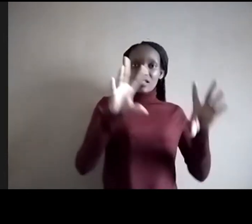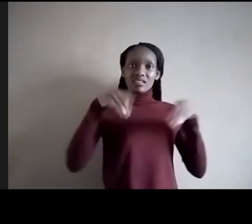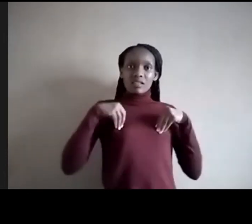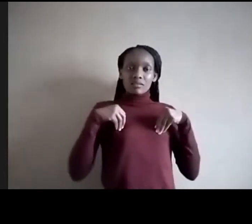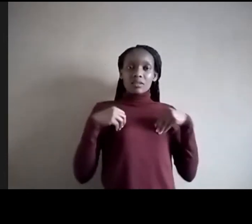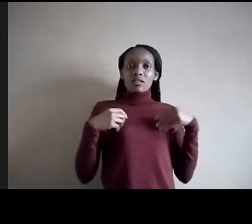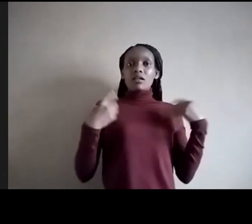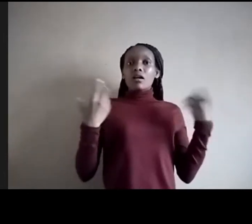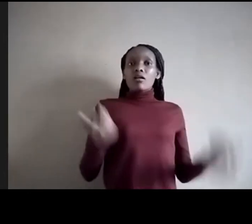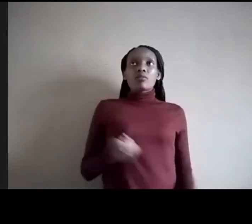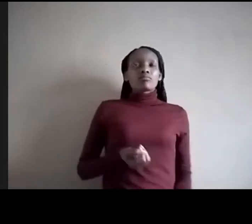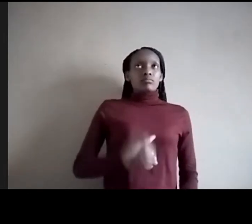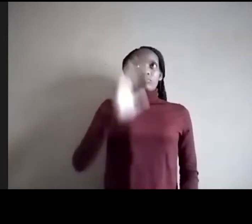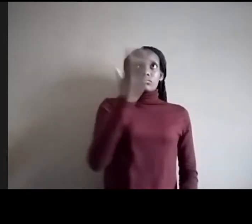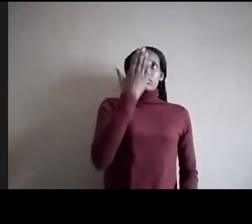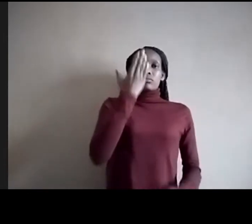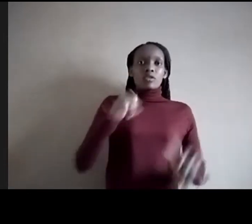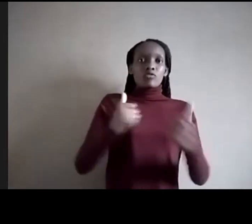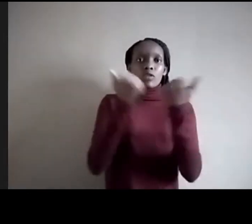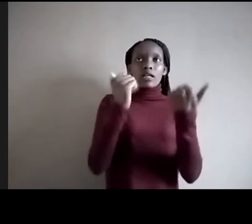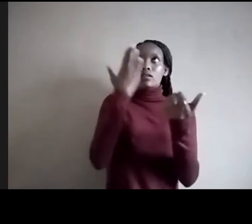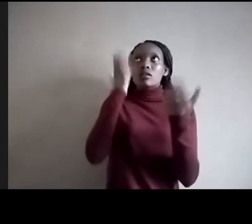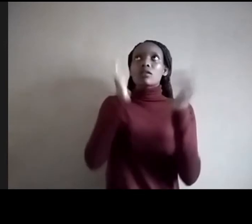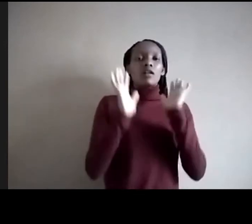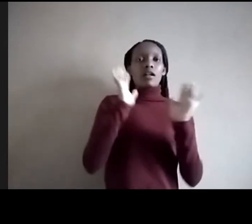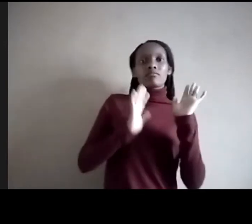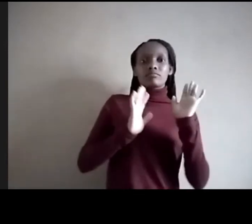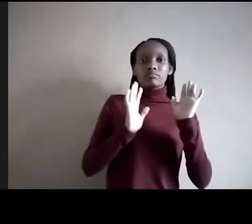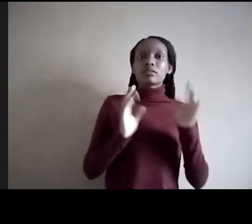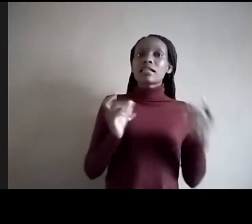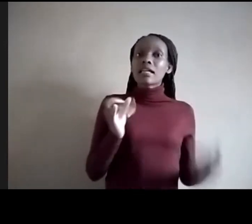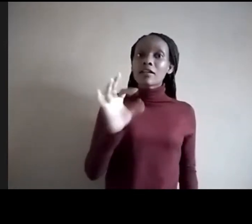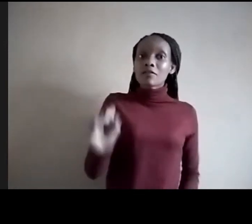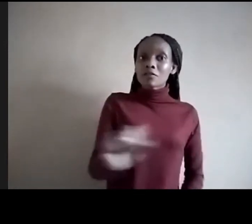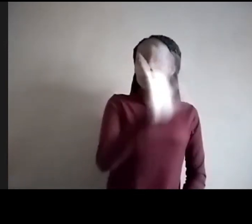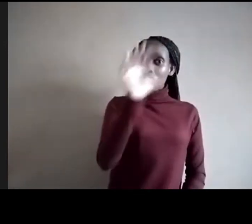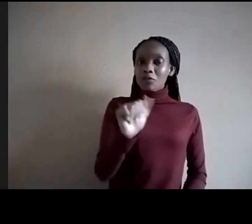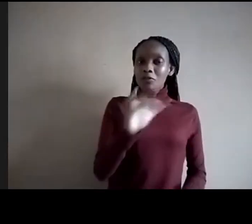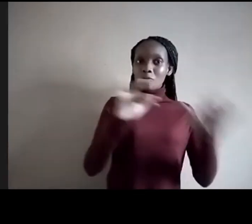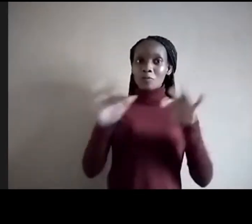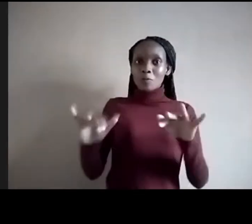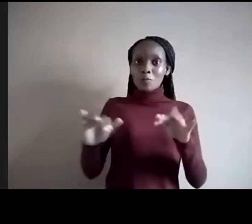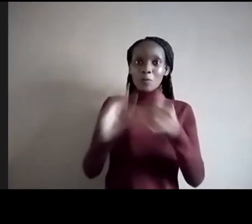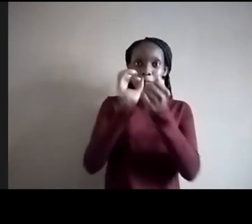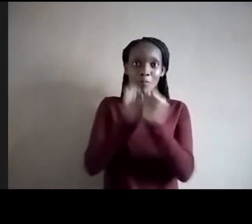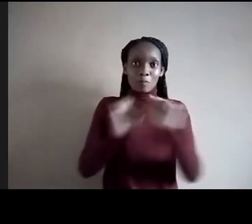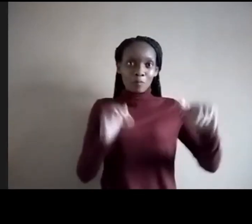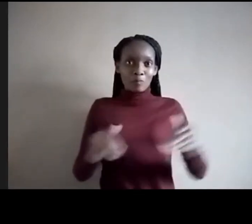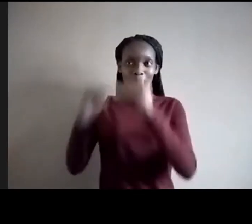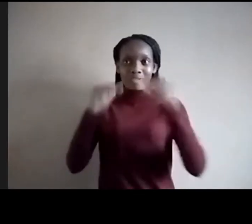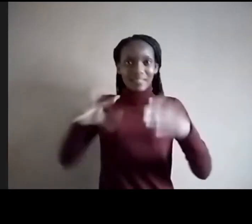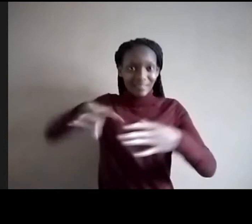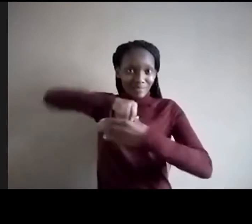If South Africans could start embracing this democracy that we all fought for and died for,